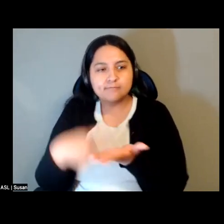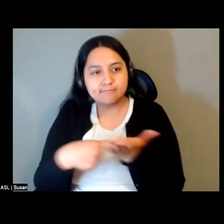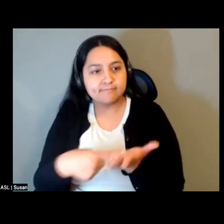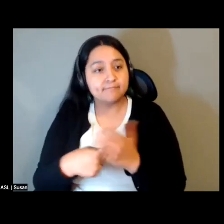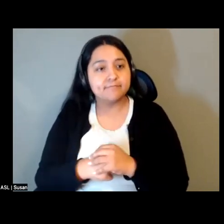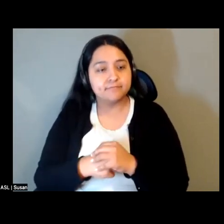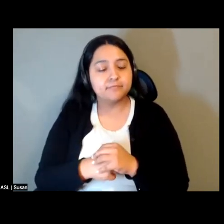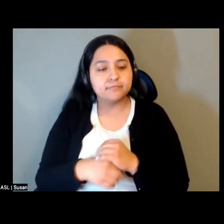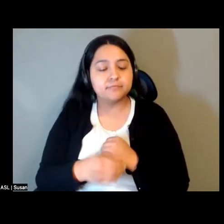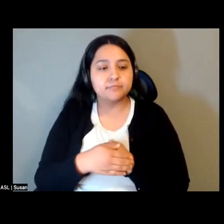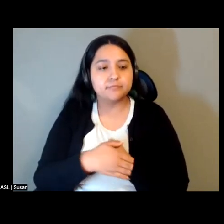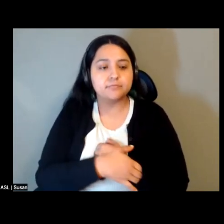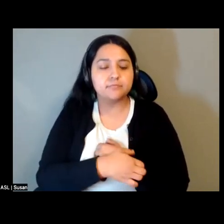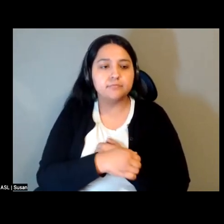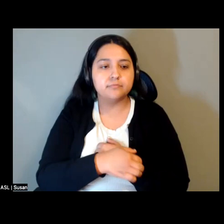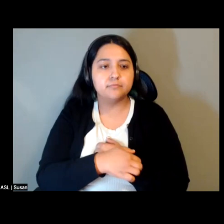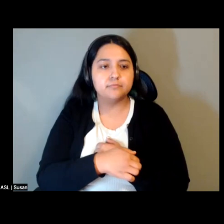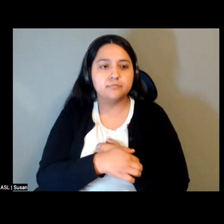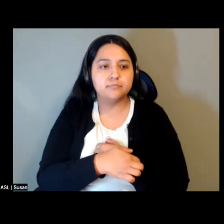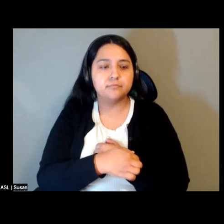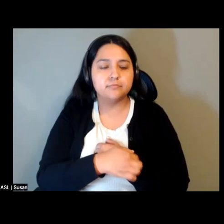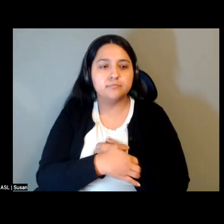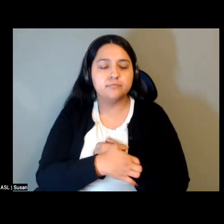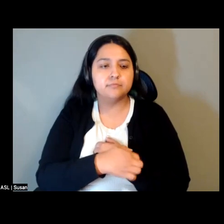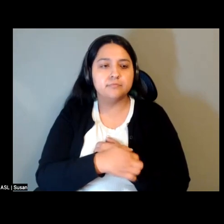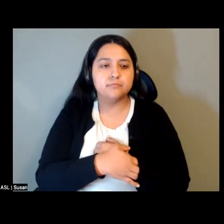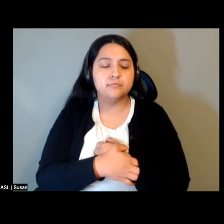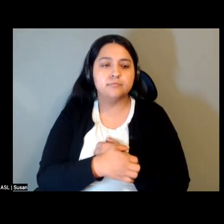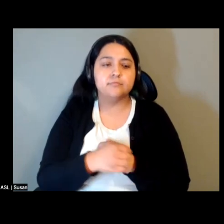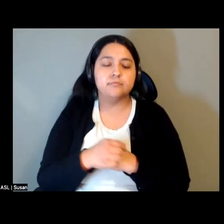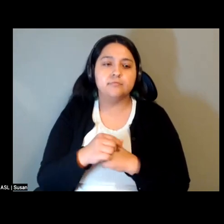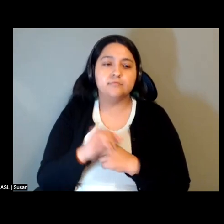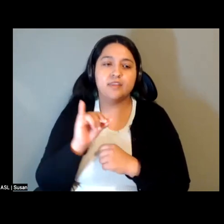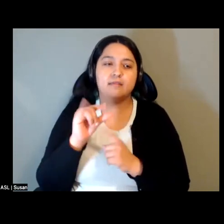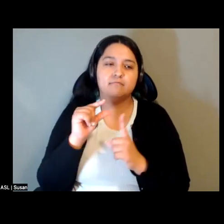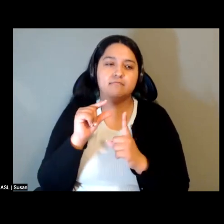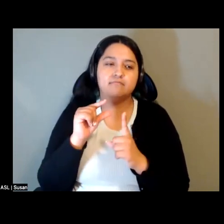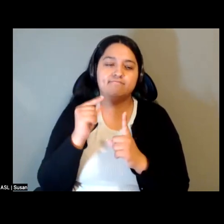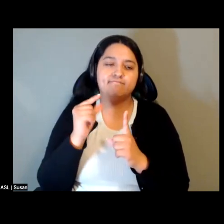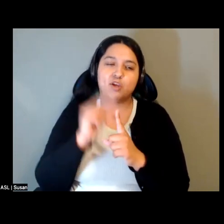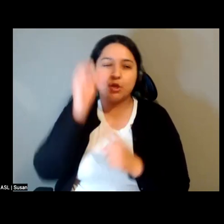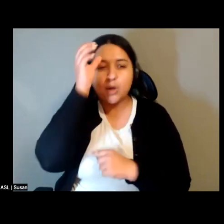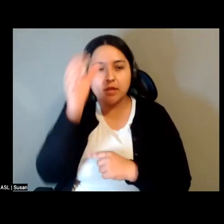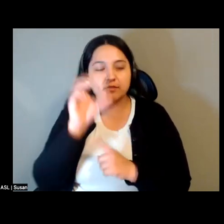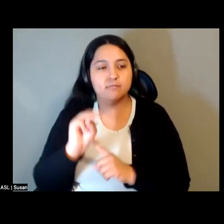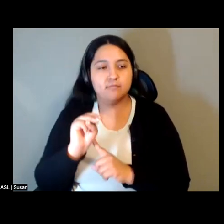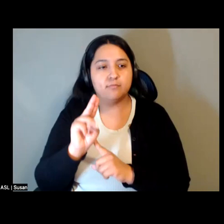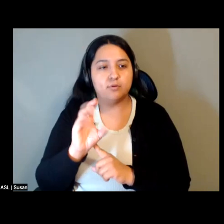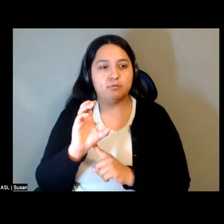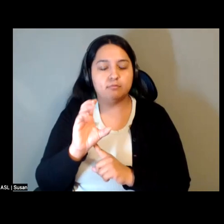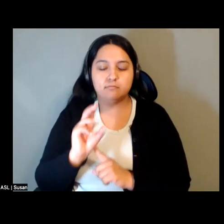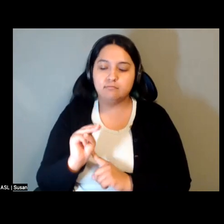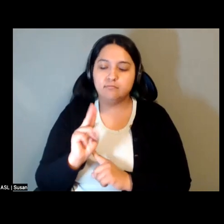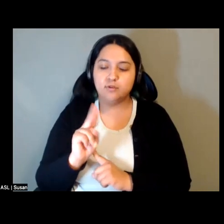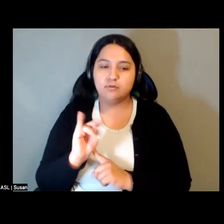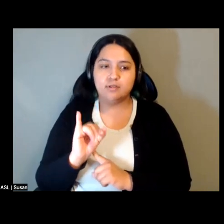So in a fundamental sense, municipalism is an abiding sentiment that